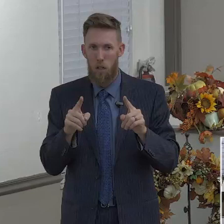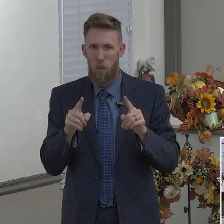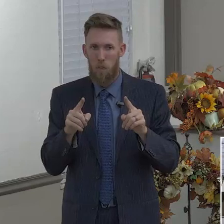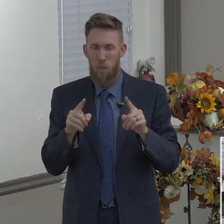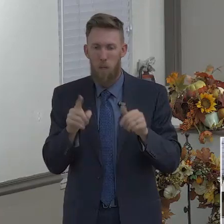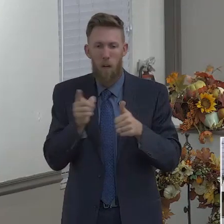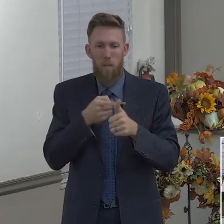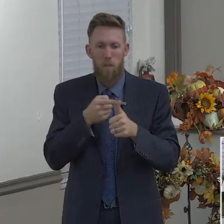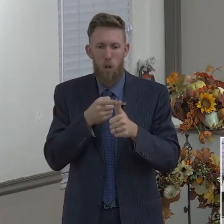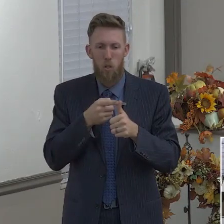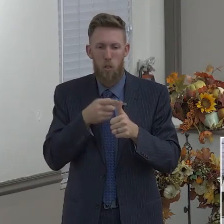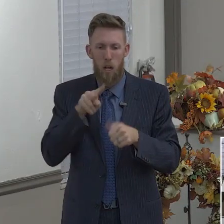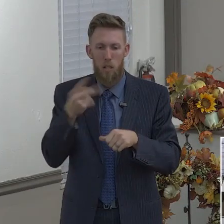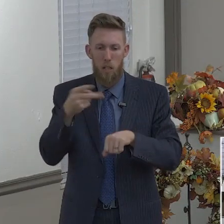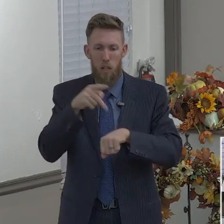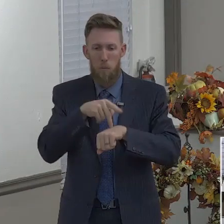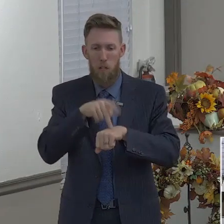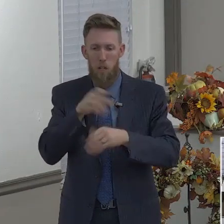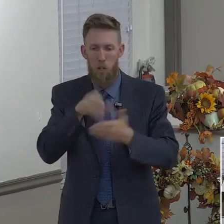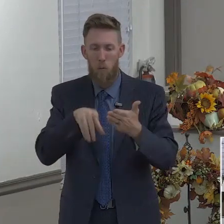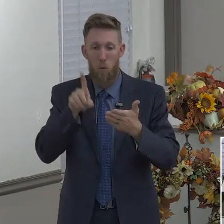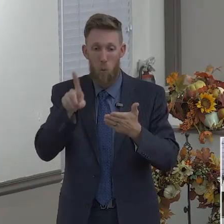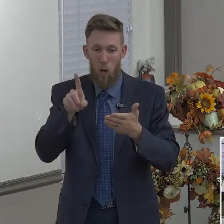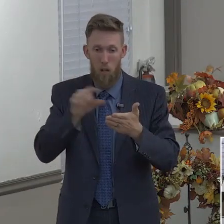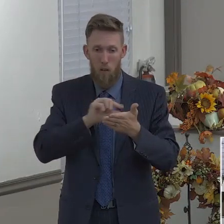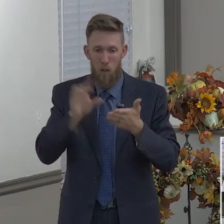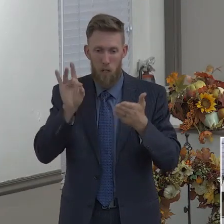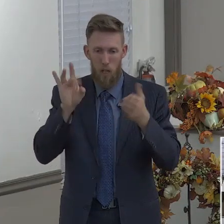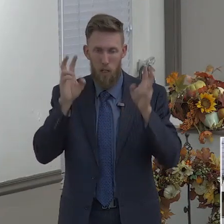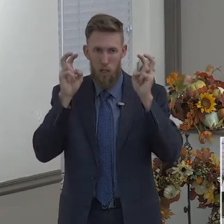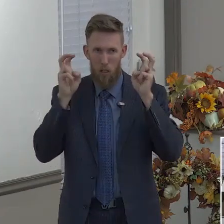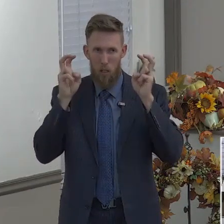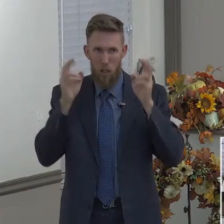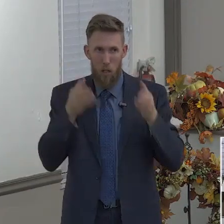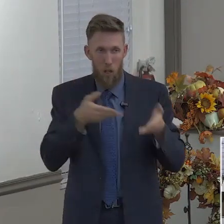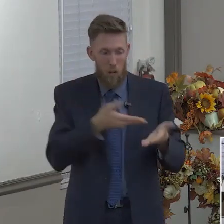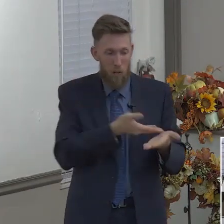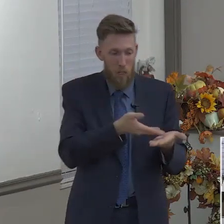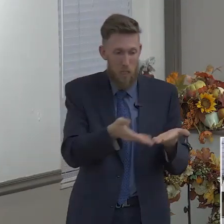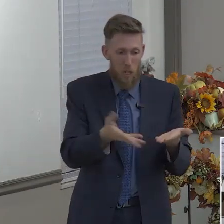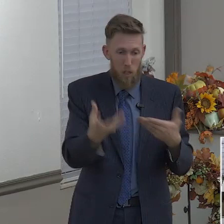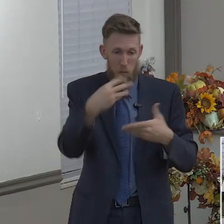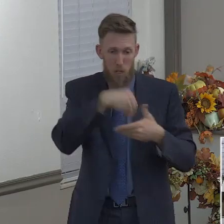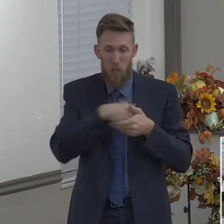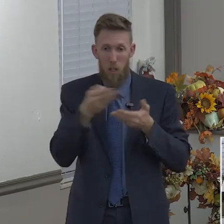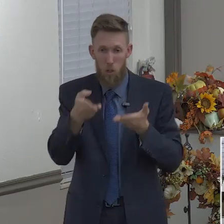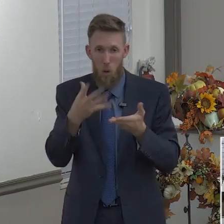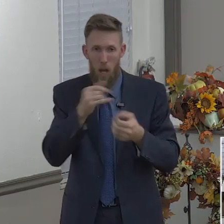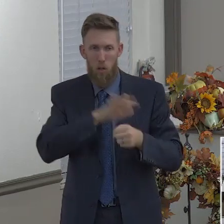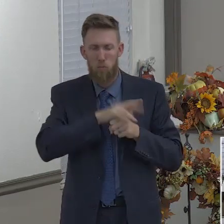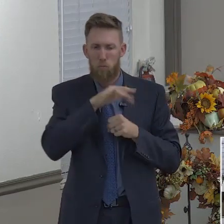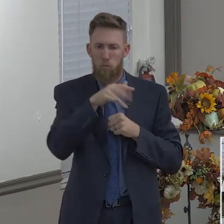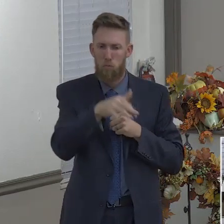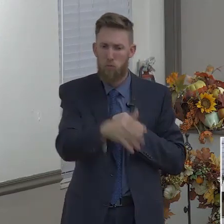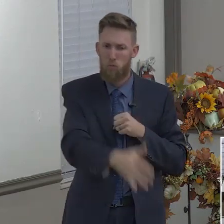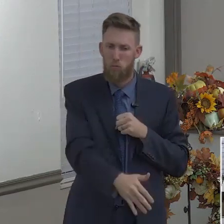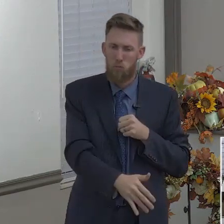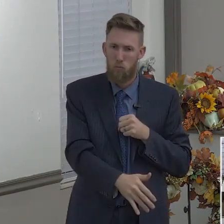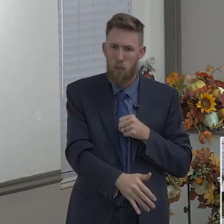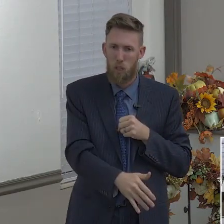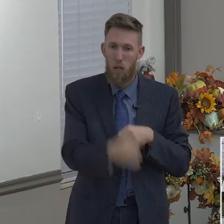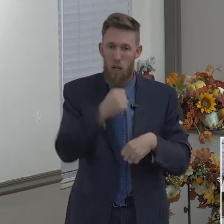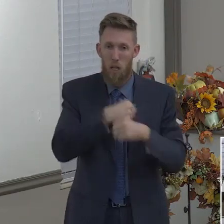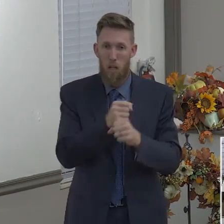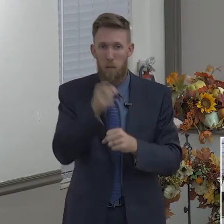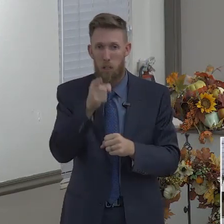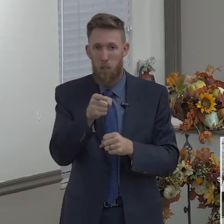Verse number eight says this, for if these things be in you and abound, they make you that ye shall neither be barren